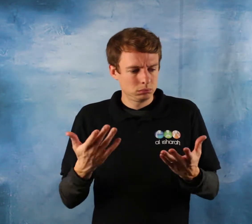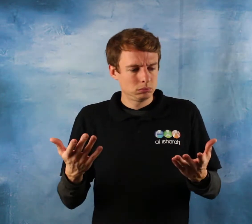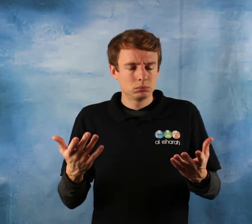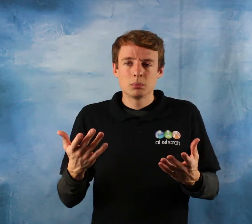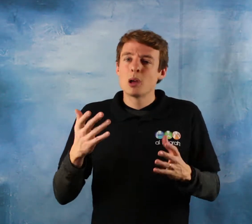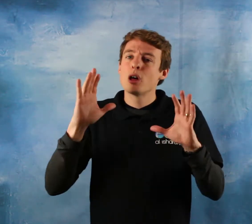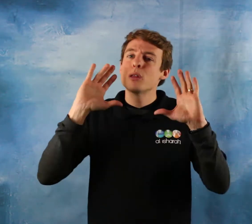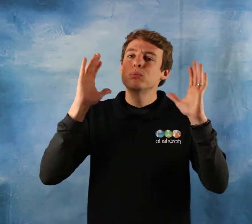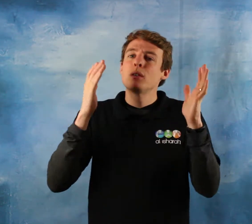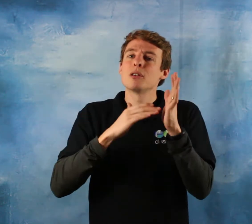do is he would enter his home